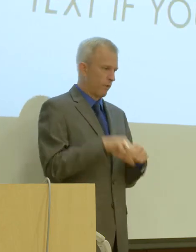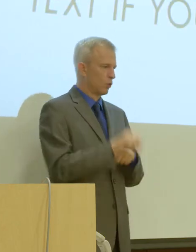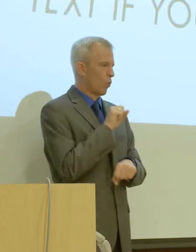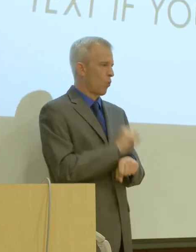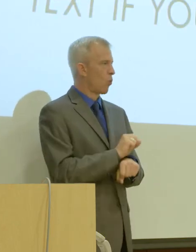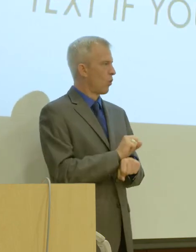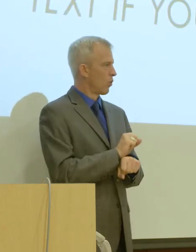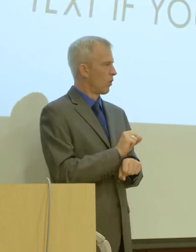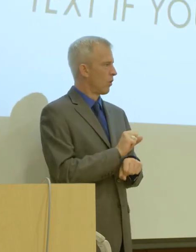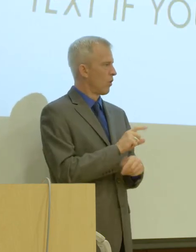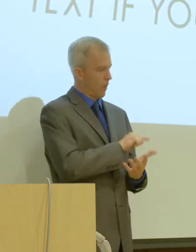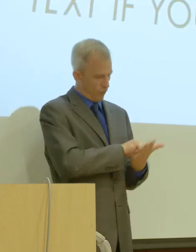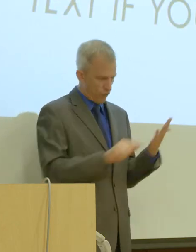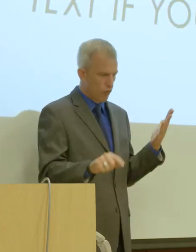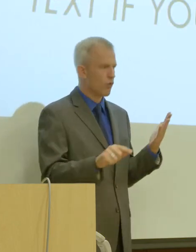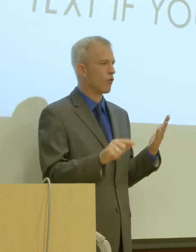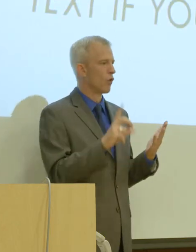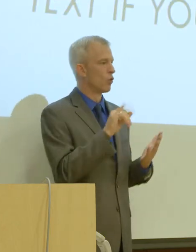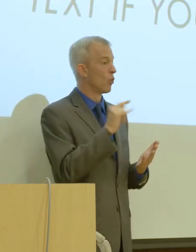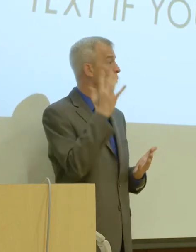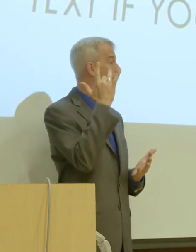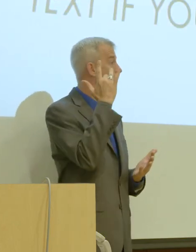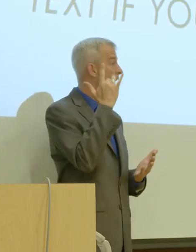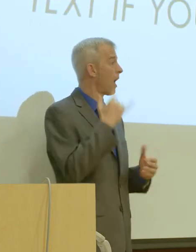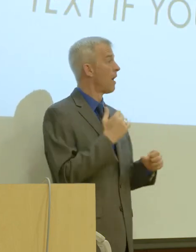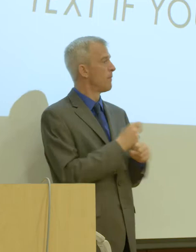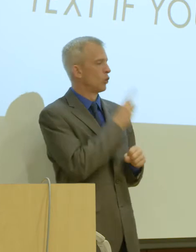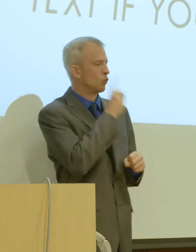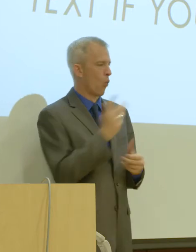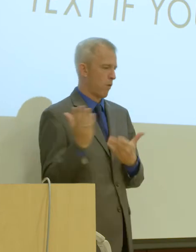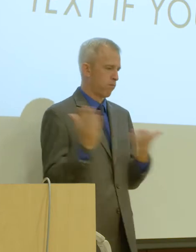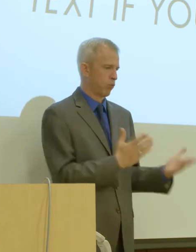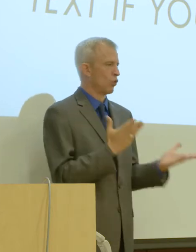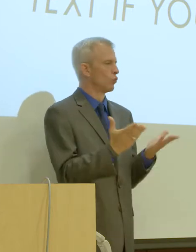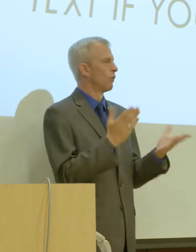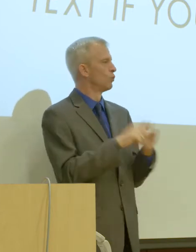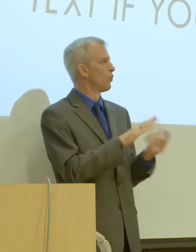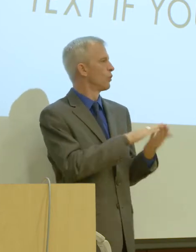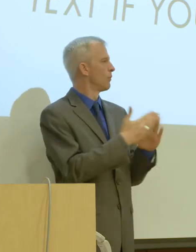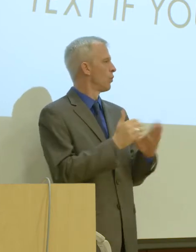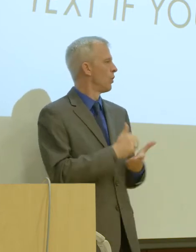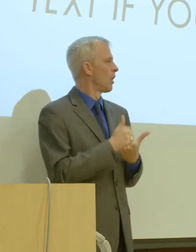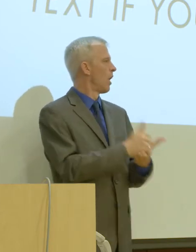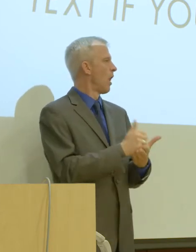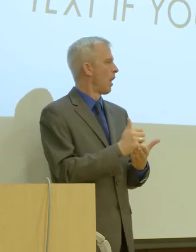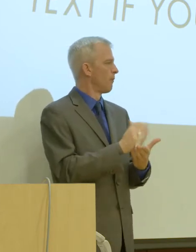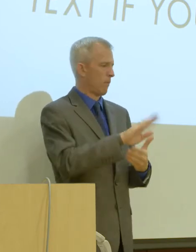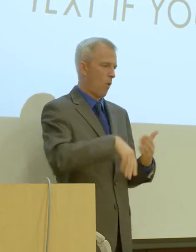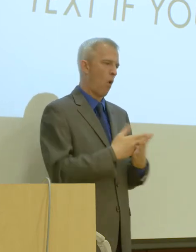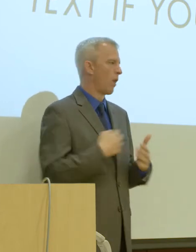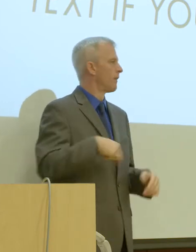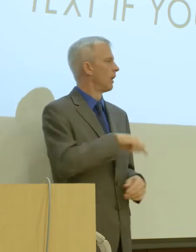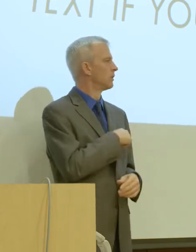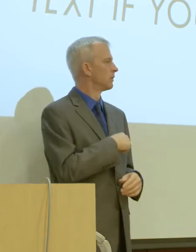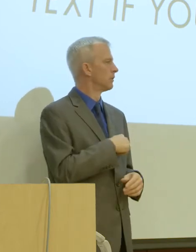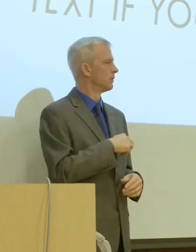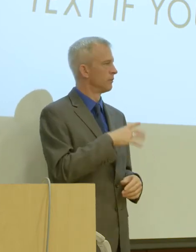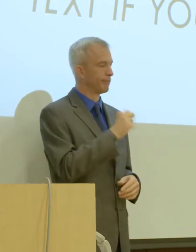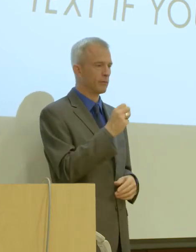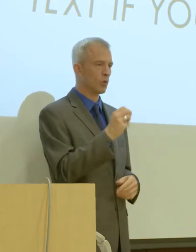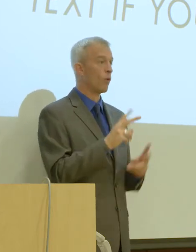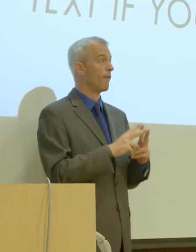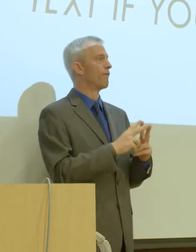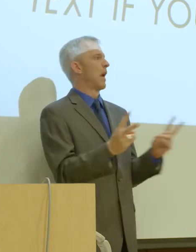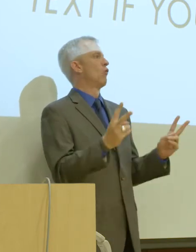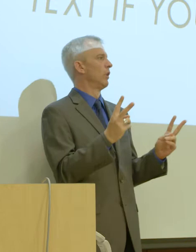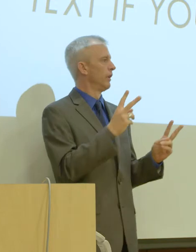it so that they can bring services to the community to help all of us. And so they are passionate about that,